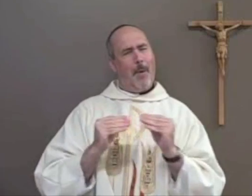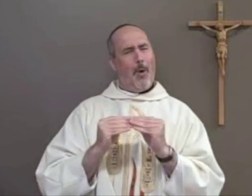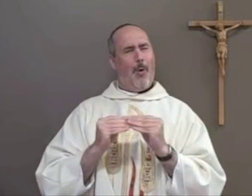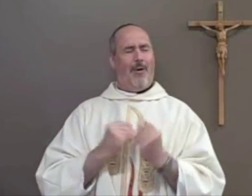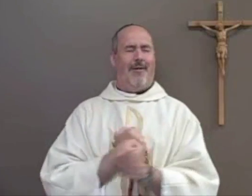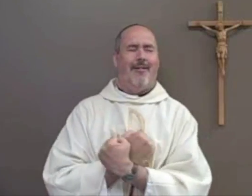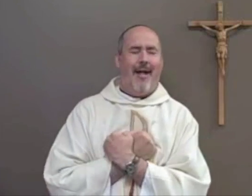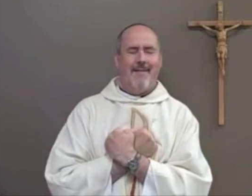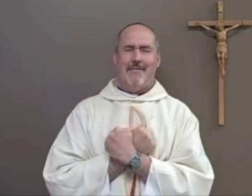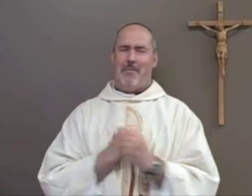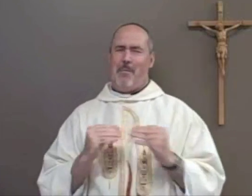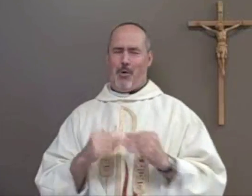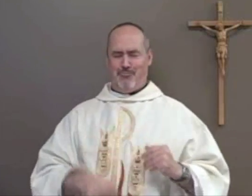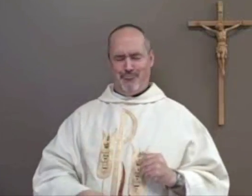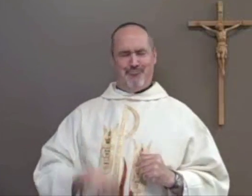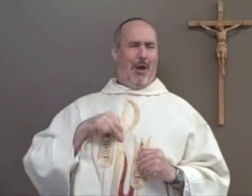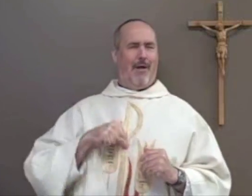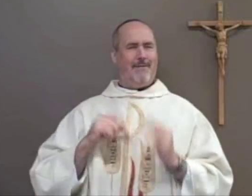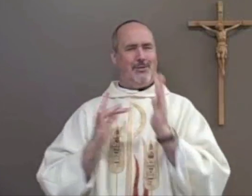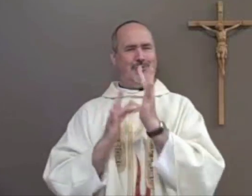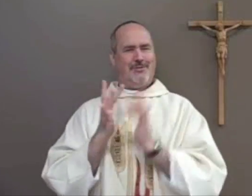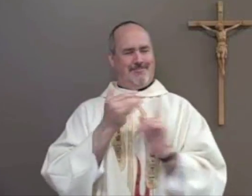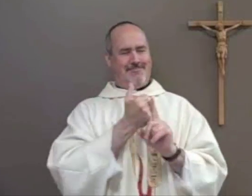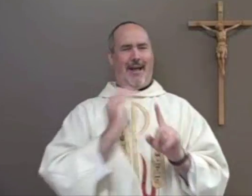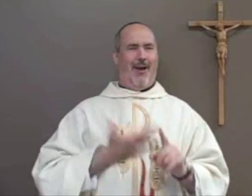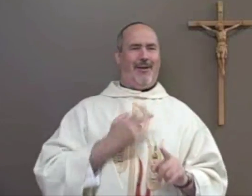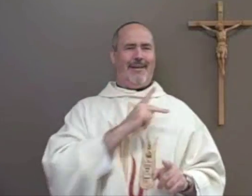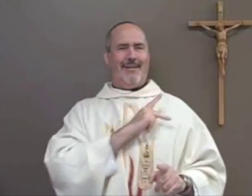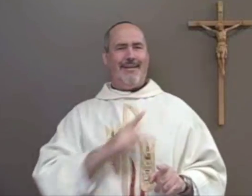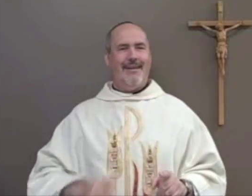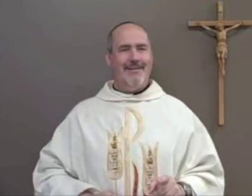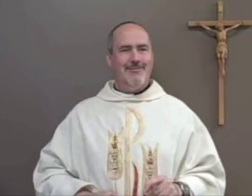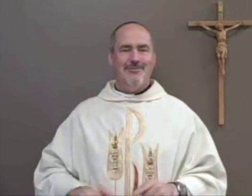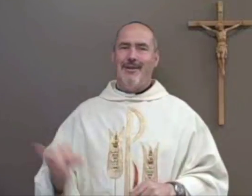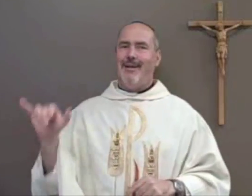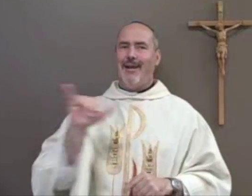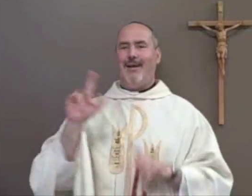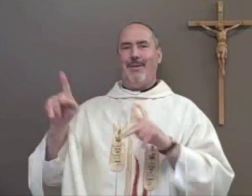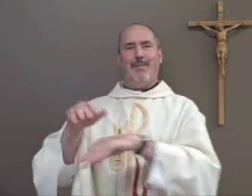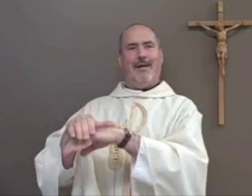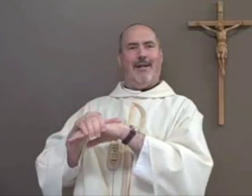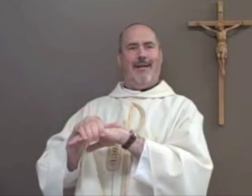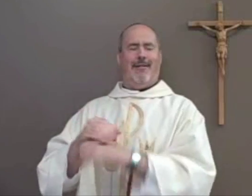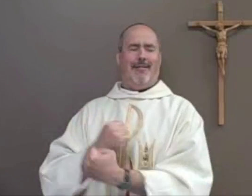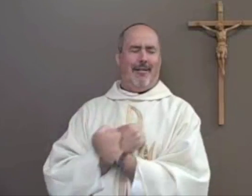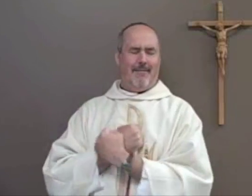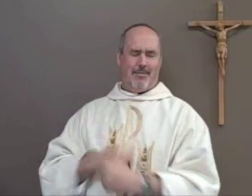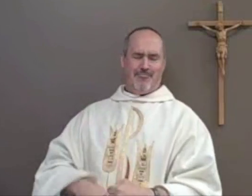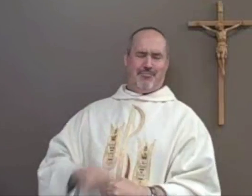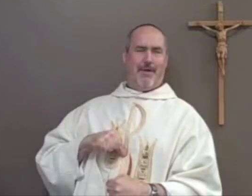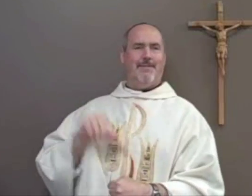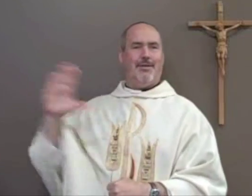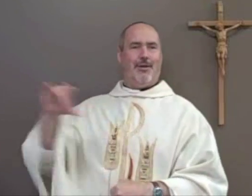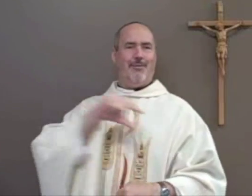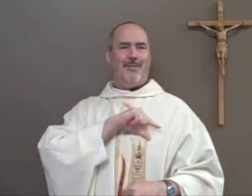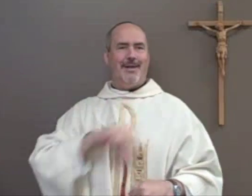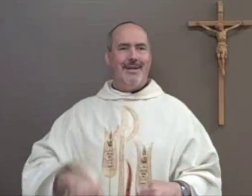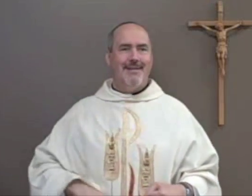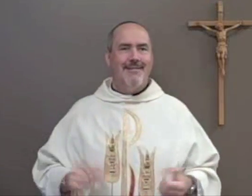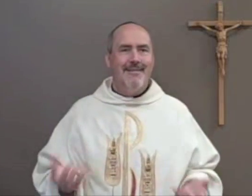can we become more loving and more proud of Jesus as our King much like the British people are of their monarch or their Queen